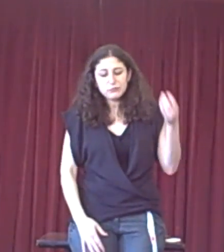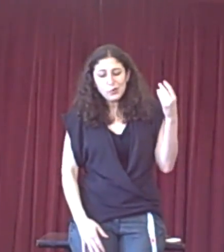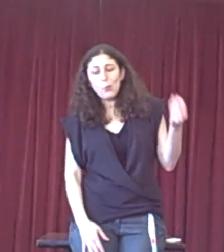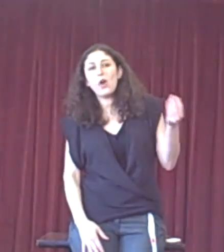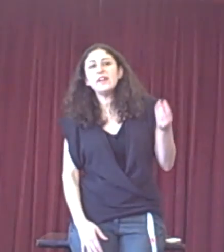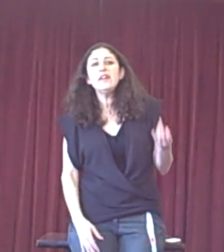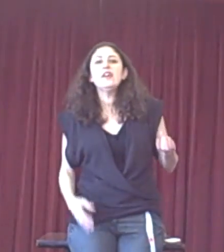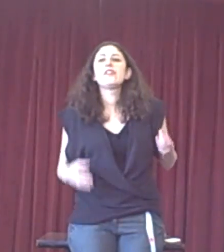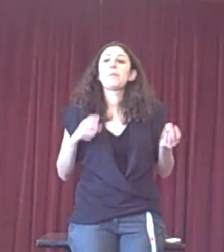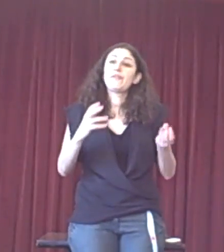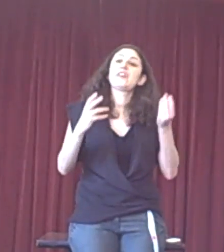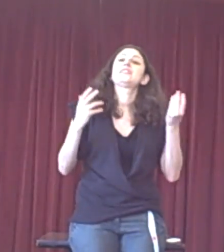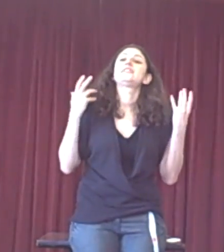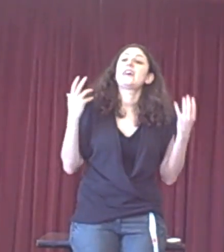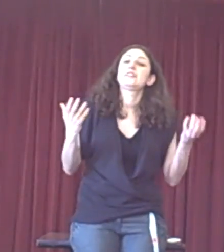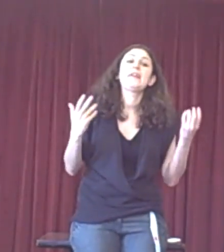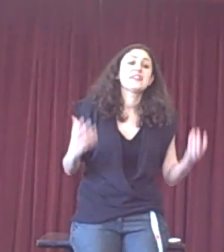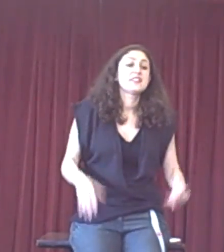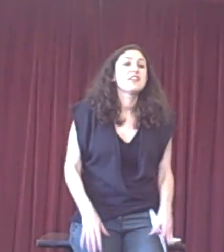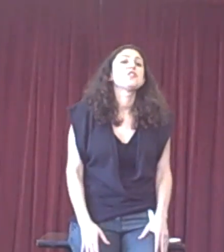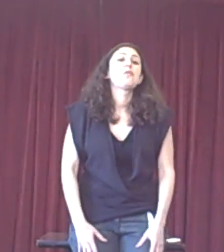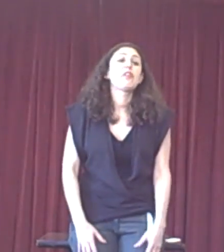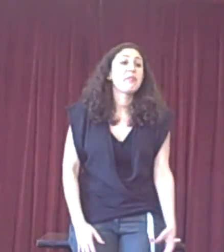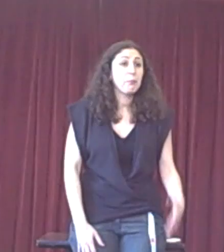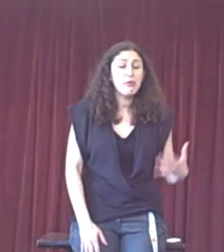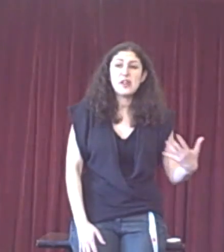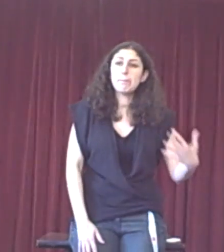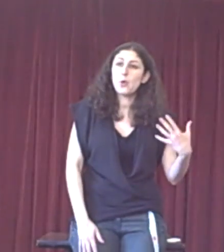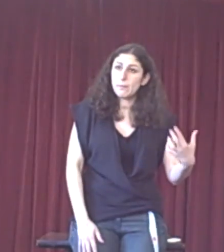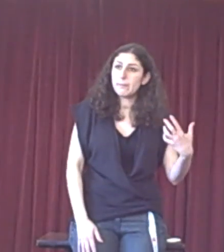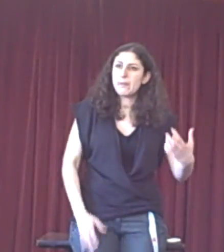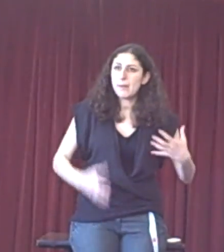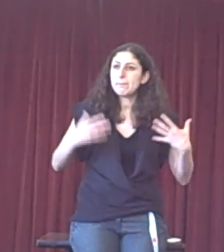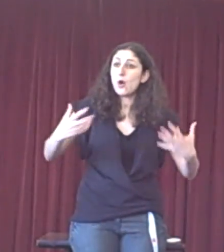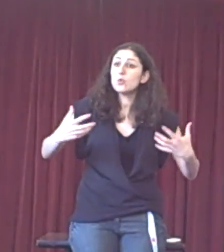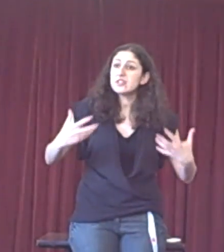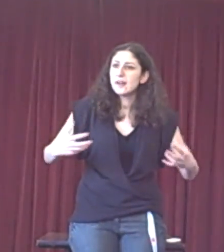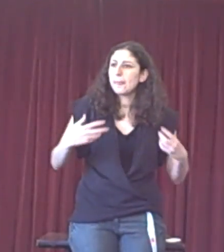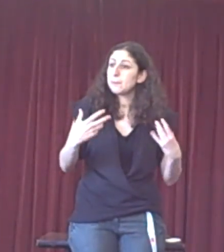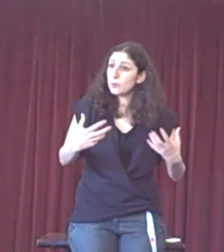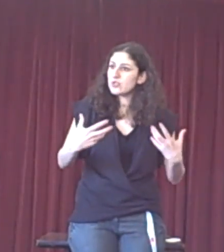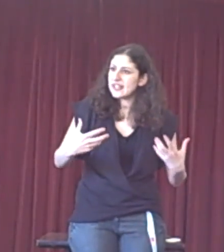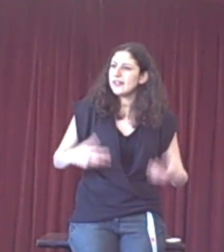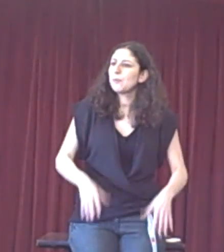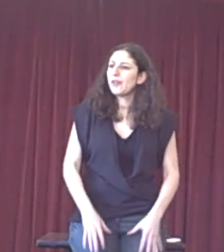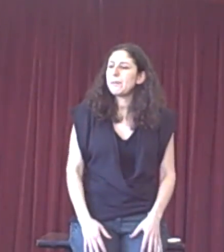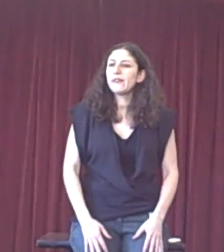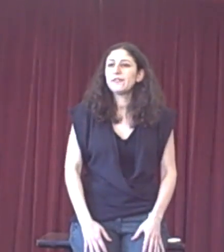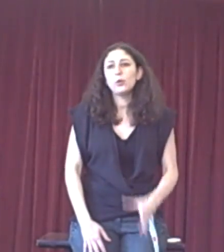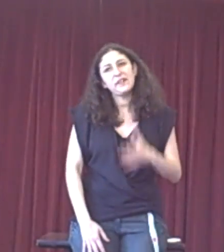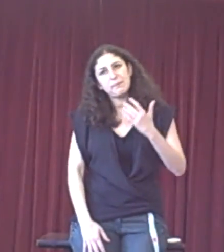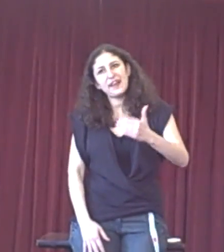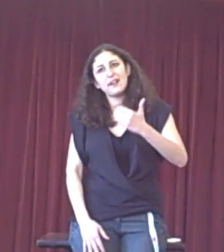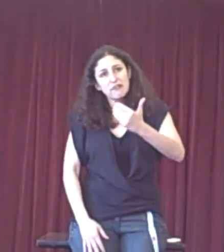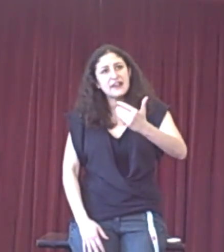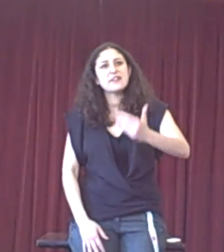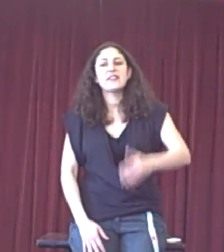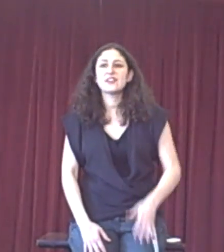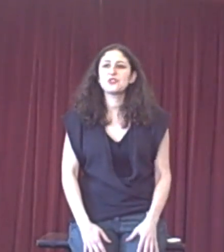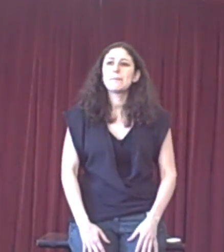One, the first speaker starts off with something pretty bold and ballsy in what they put forward, like relatively extreme